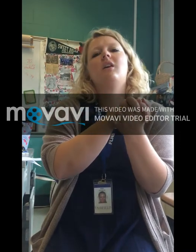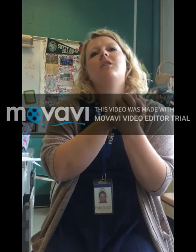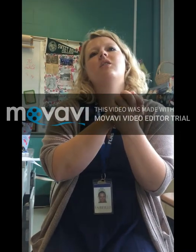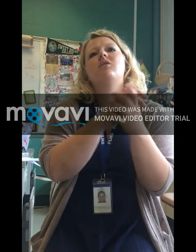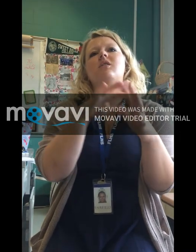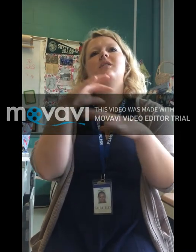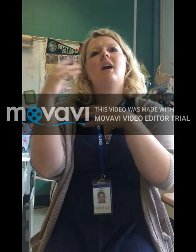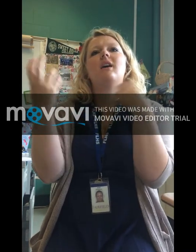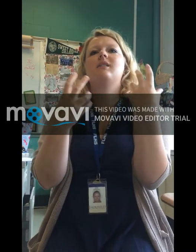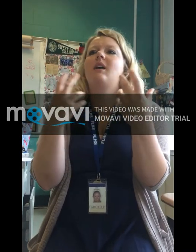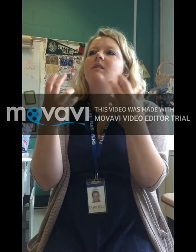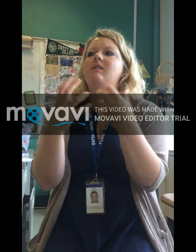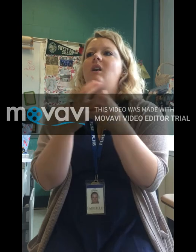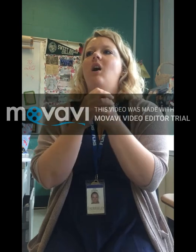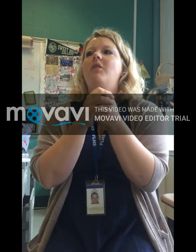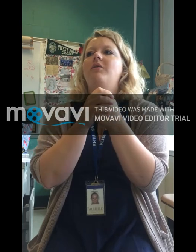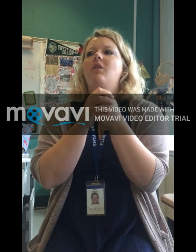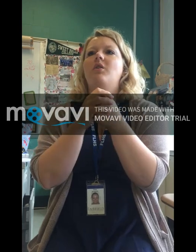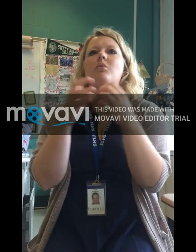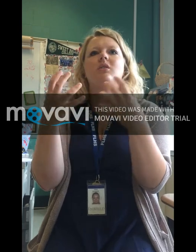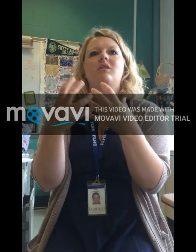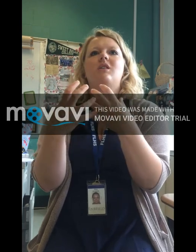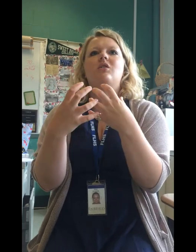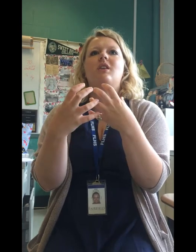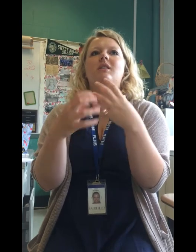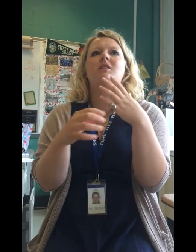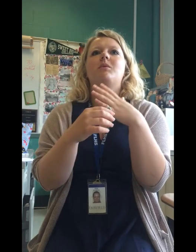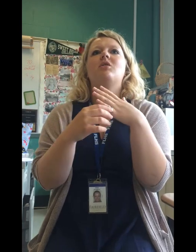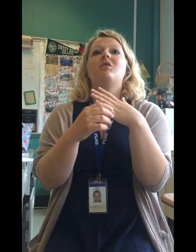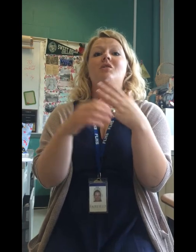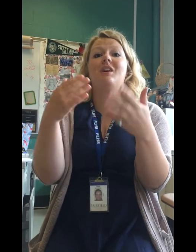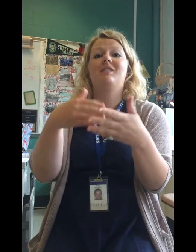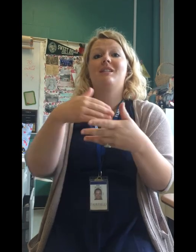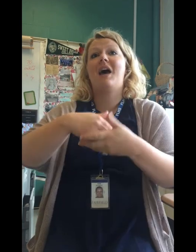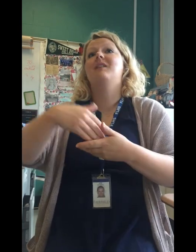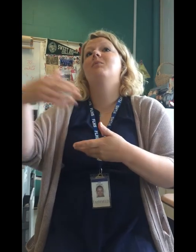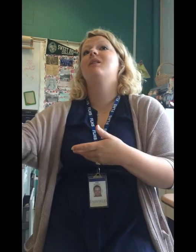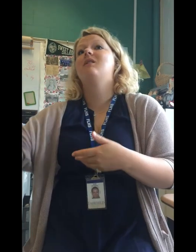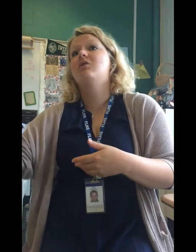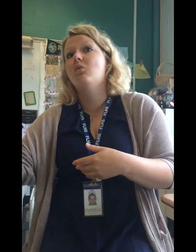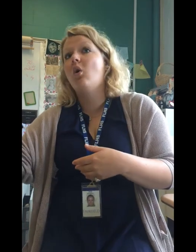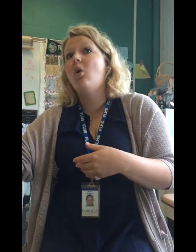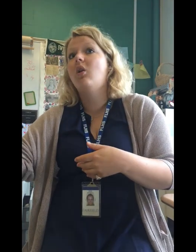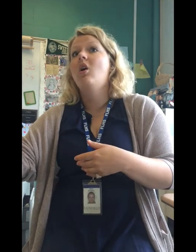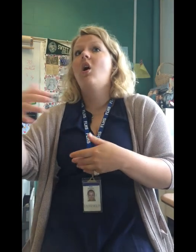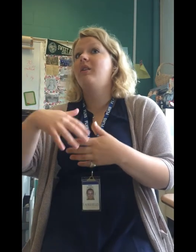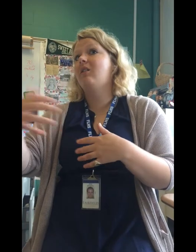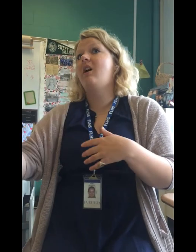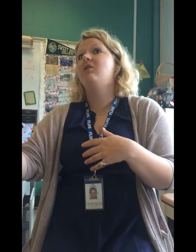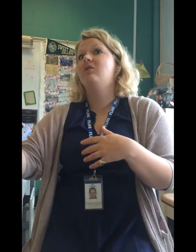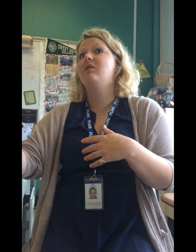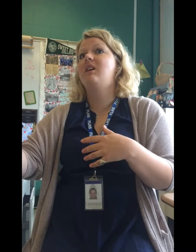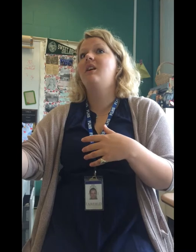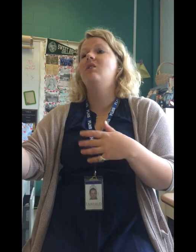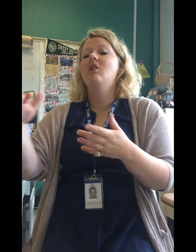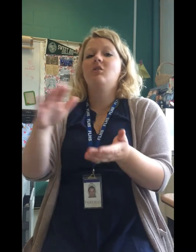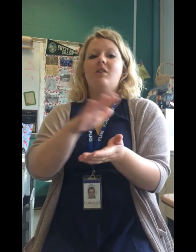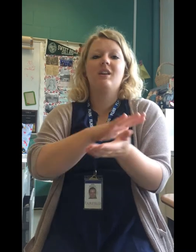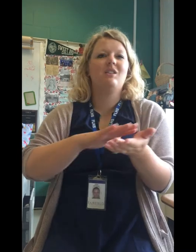the students get a sense of how the world is interconnected, especially because the United States has played such a role on the international stage. So I think it